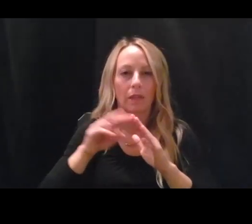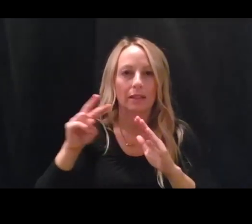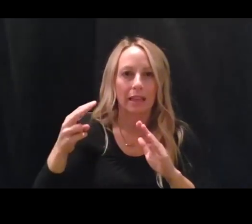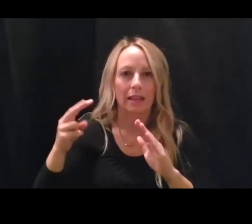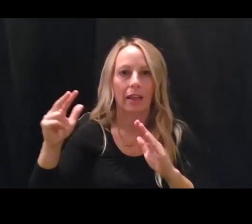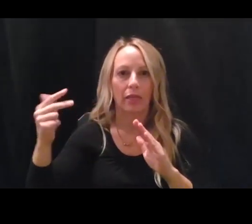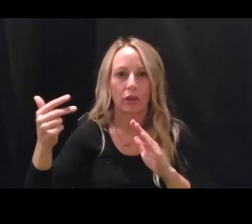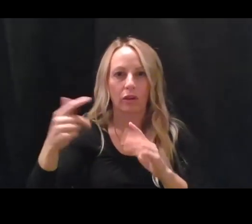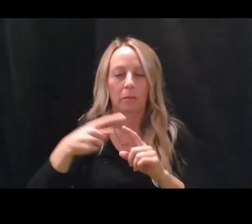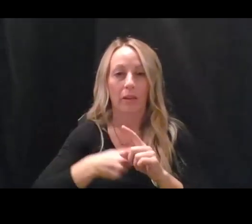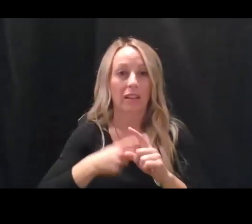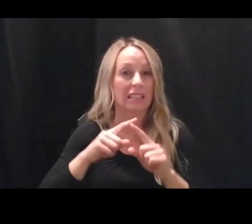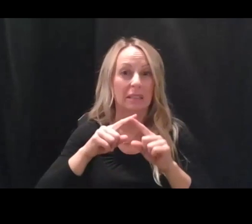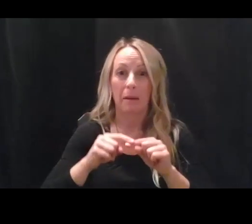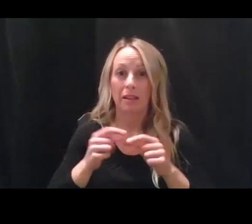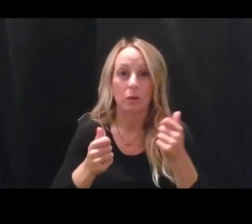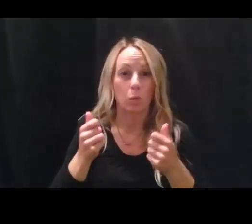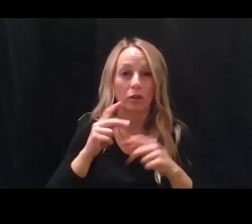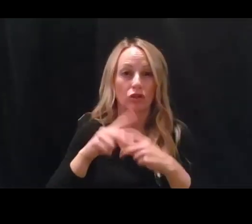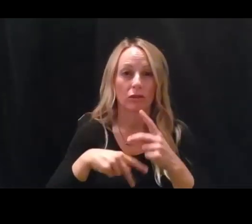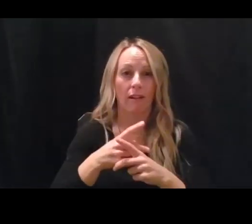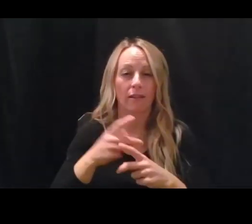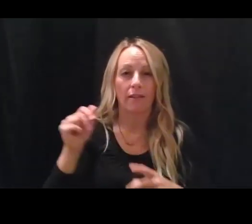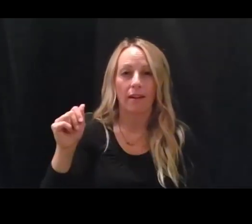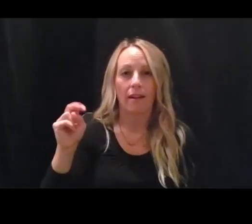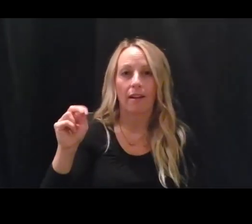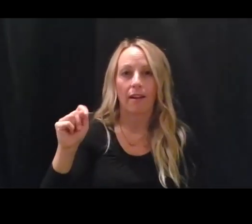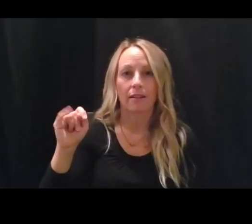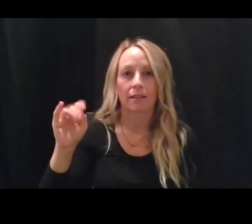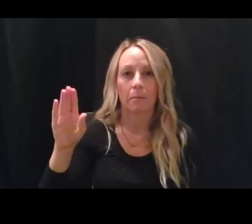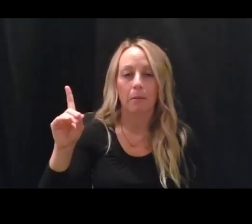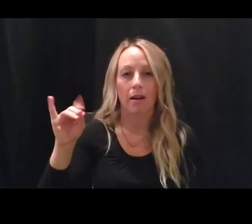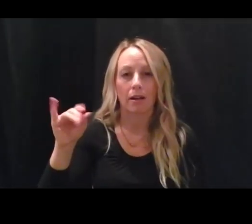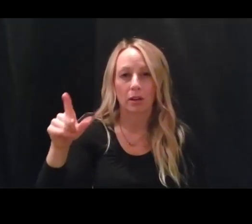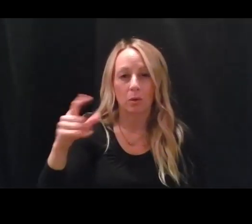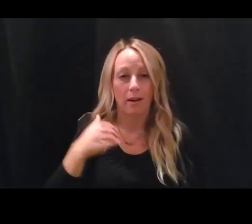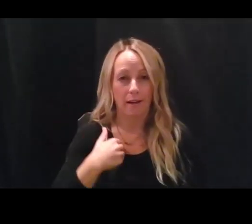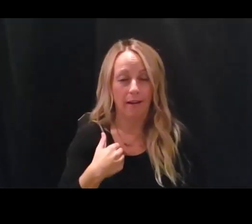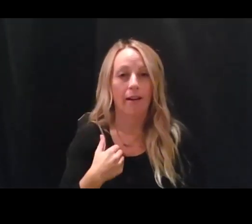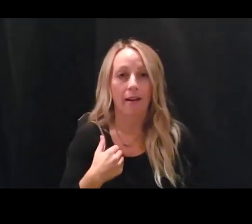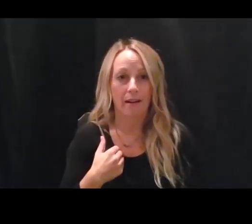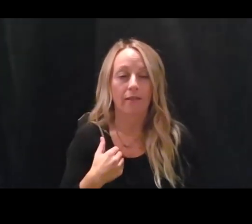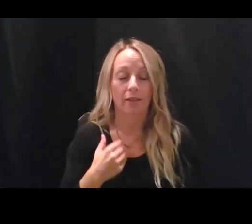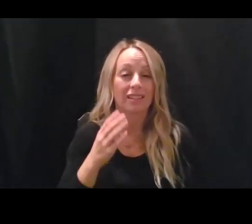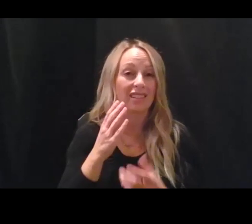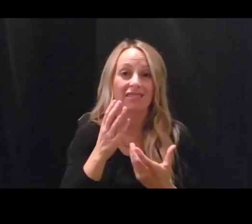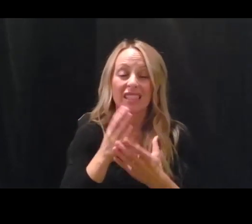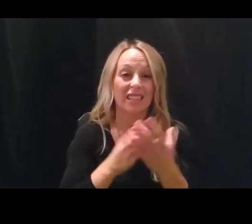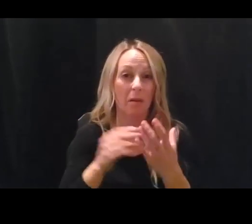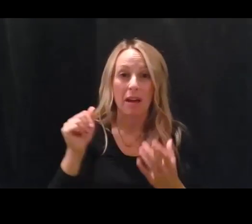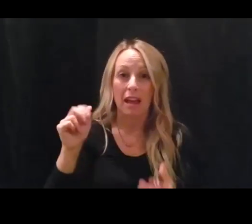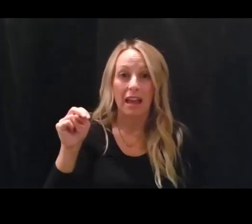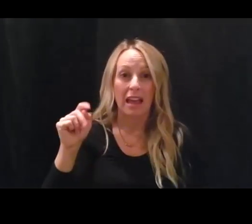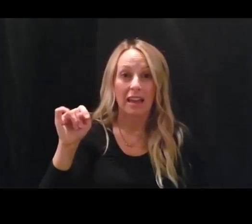what kind of antibody you measure, I suspect that we'll find that some antibodies persist for many, many months.